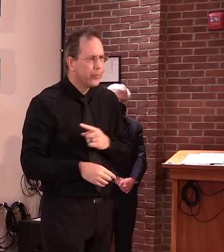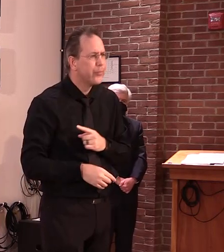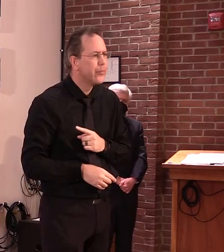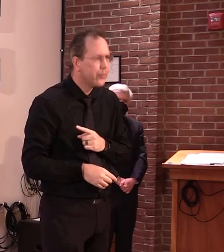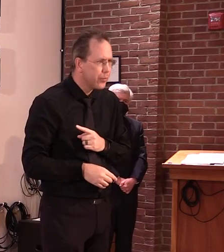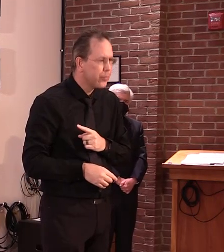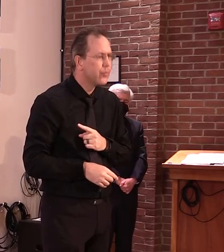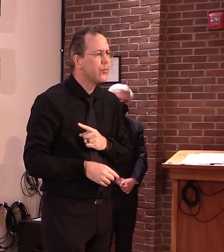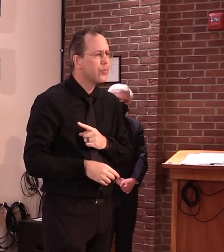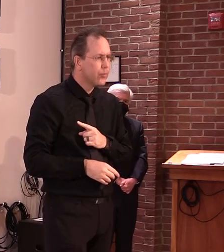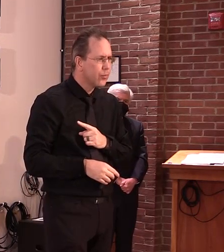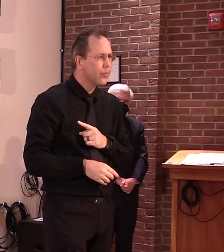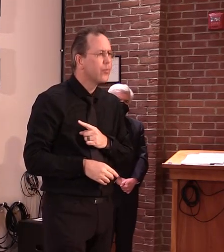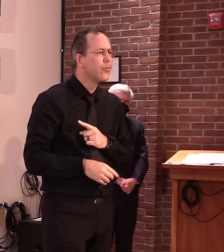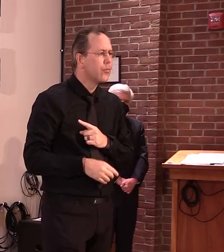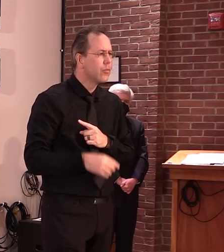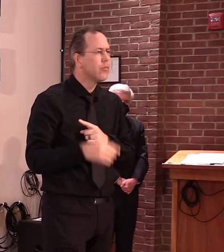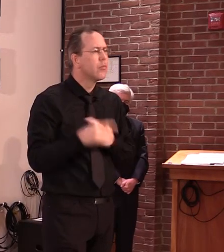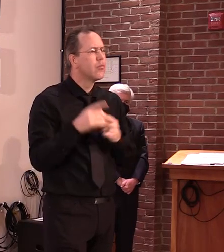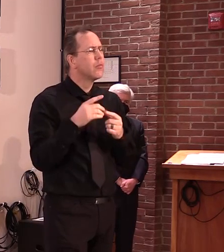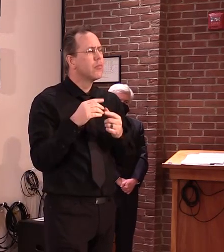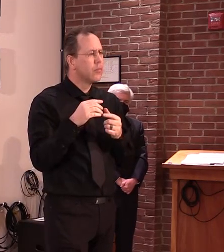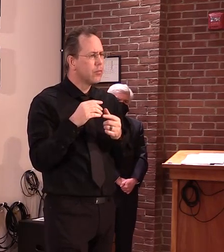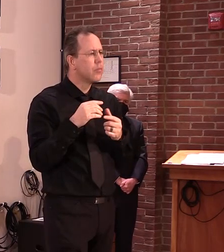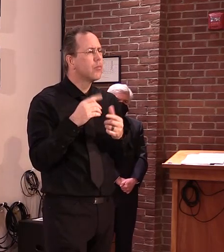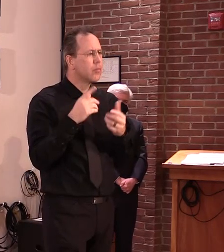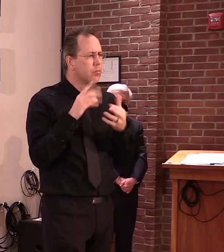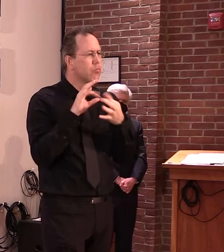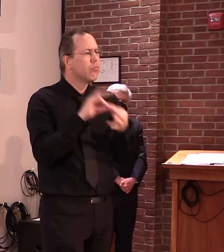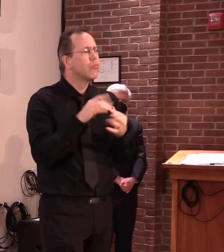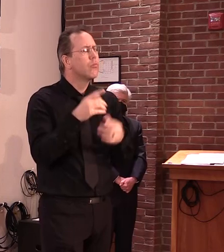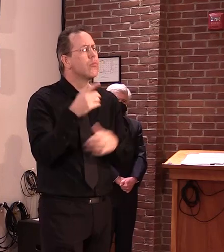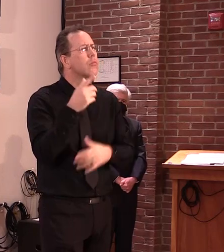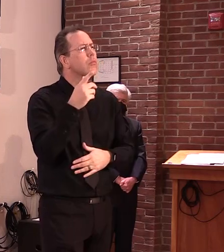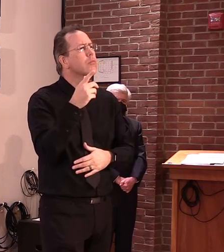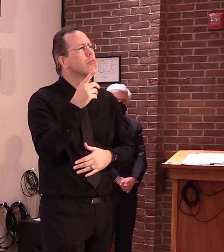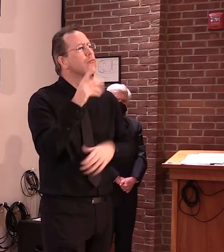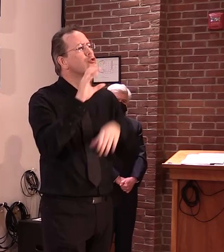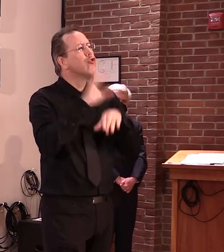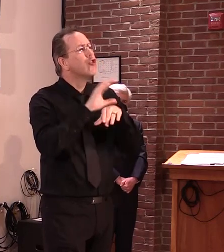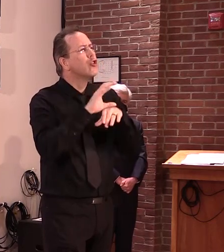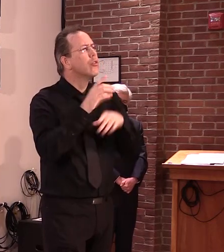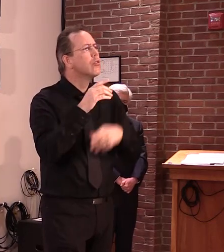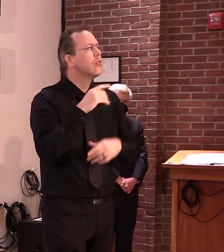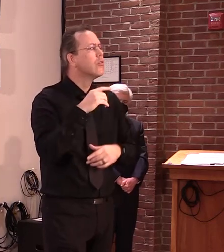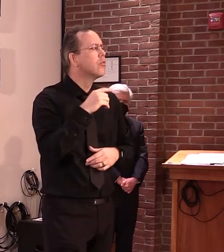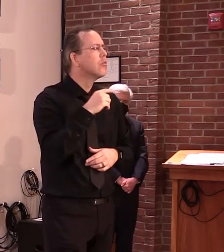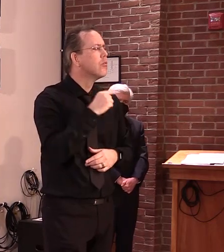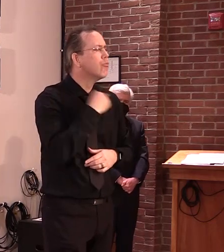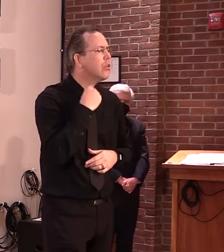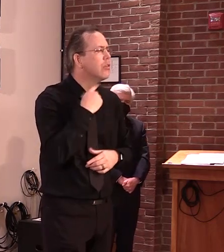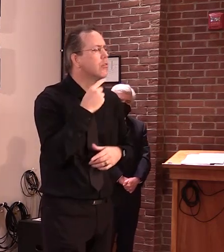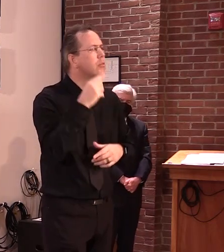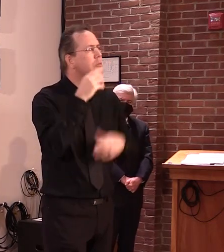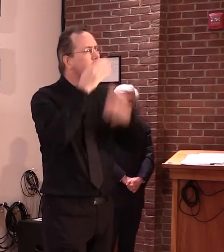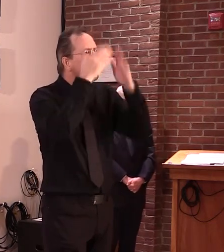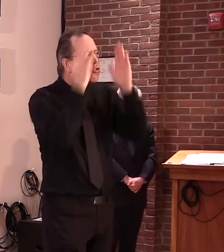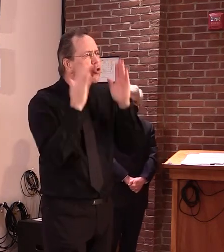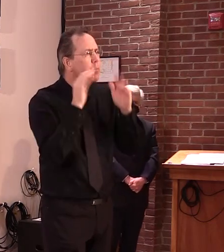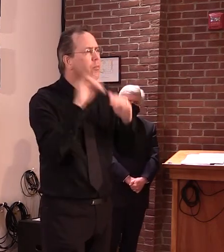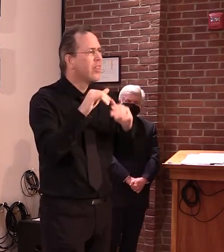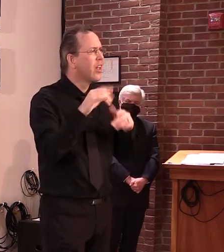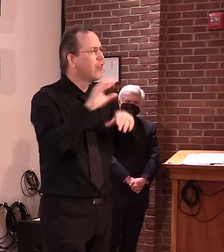allowed the various churches to open under pretty strict conditions and everything.